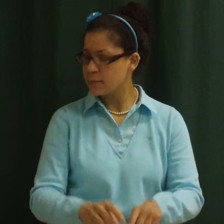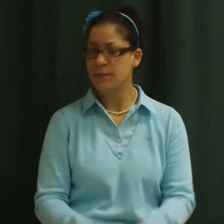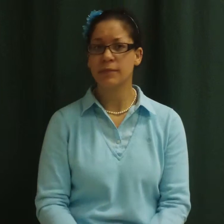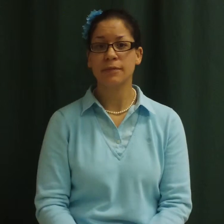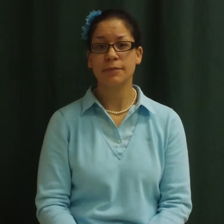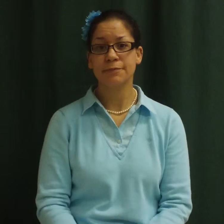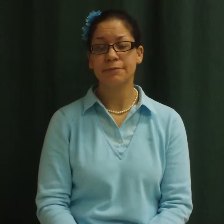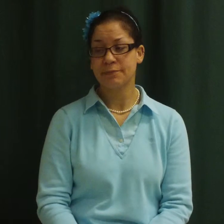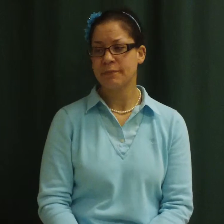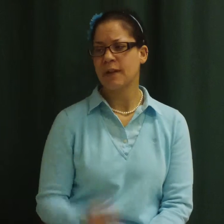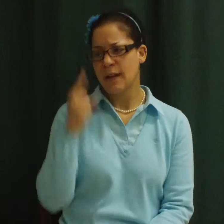Think of it this way.